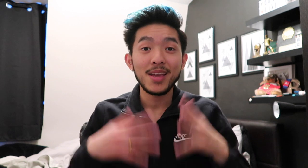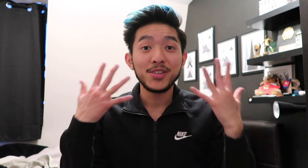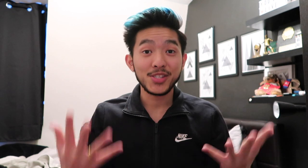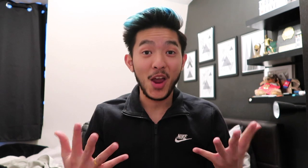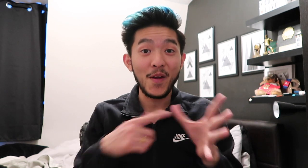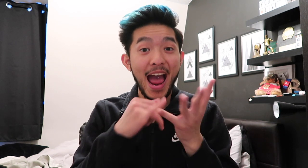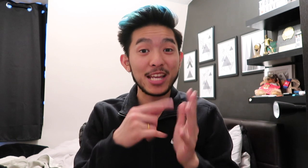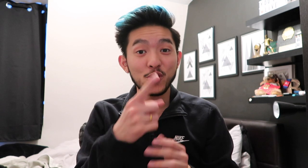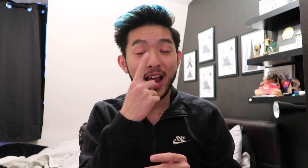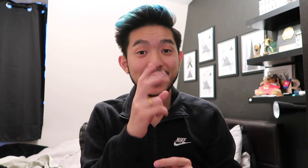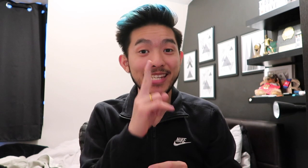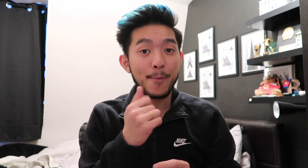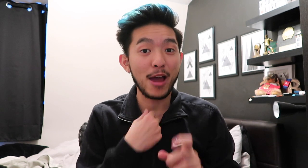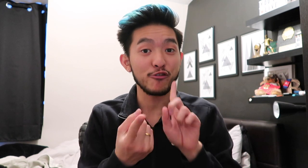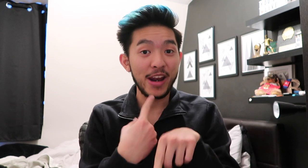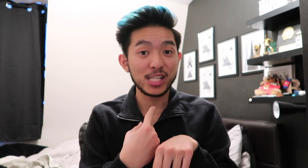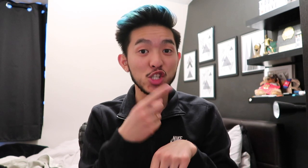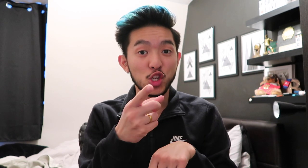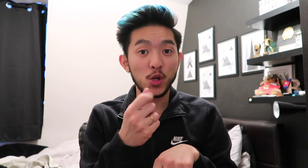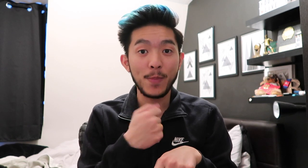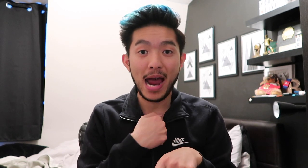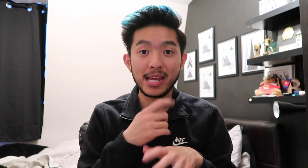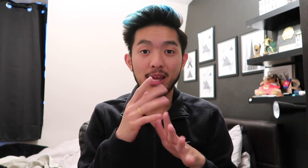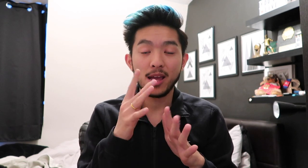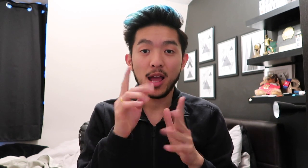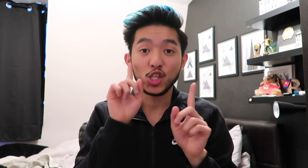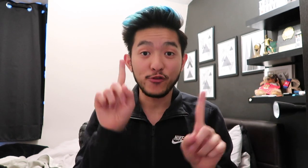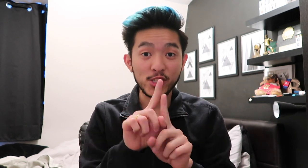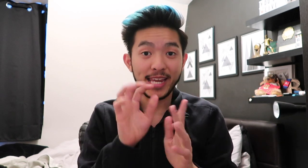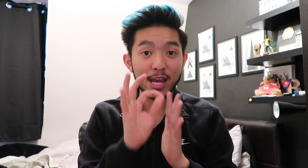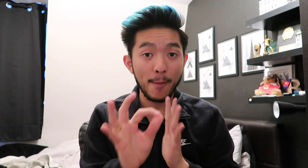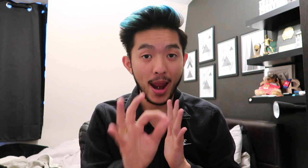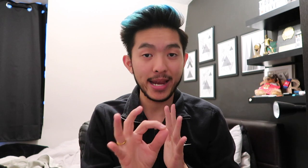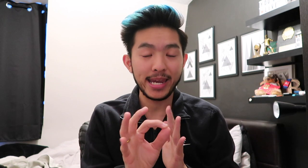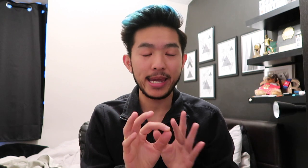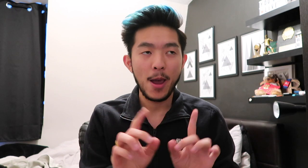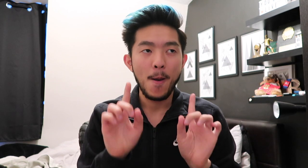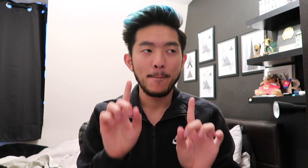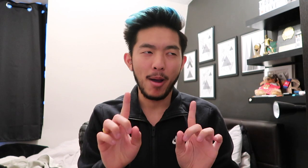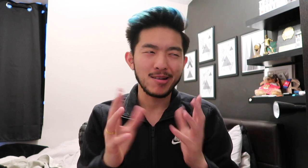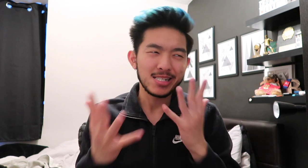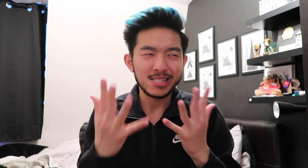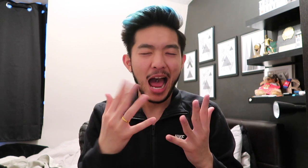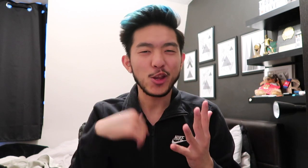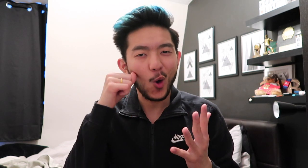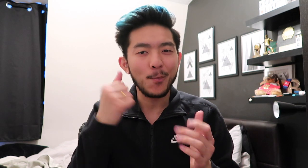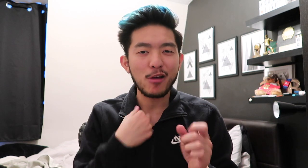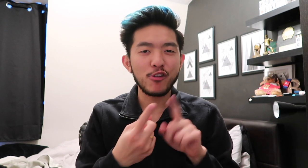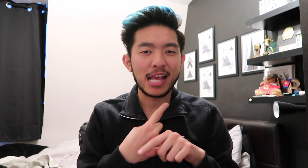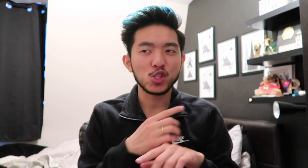So, as you can see, about 3 Nettes too, my 2 for 2 for I'm blanking. But, I know about 3 Nettes